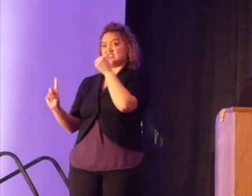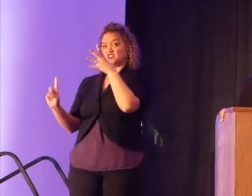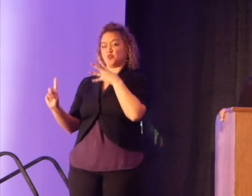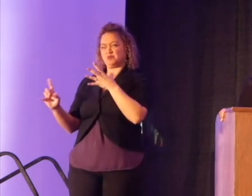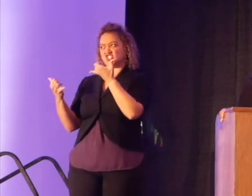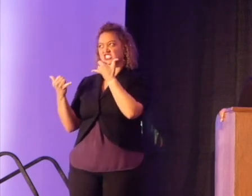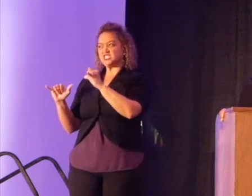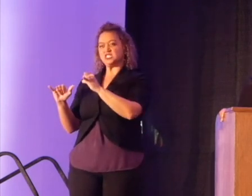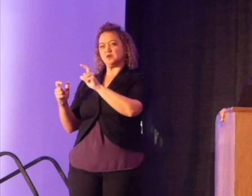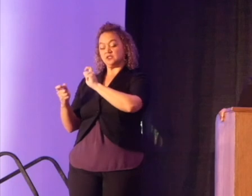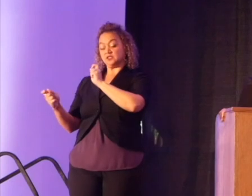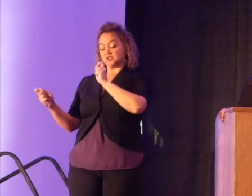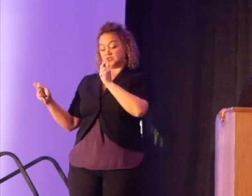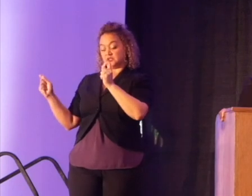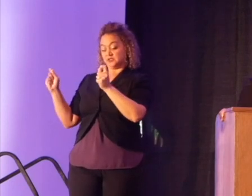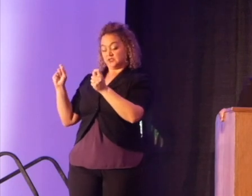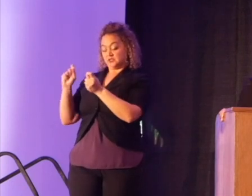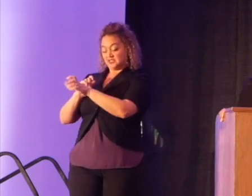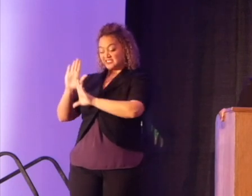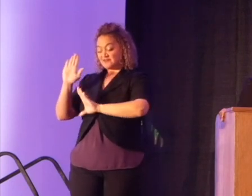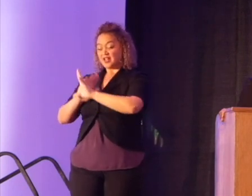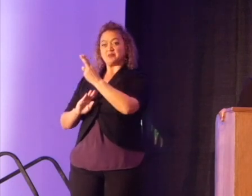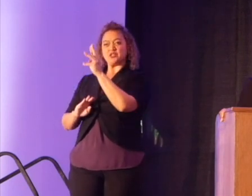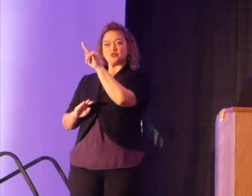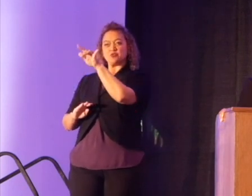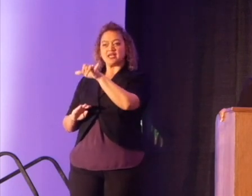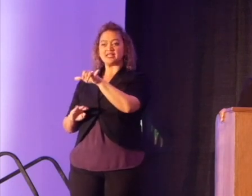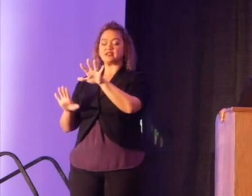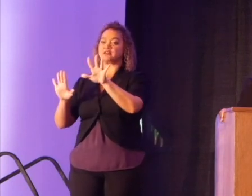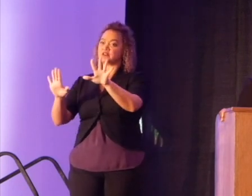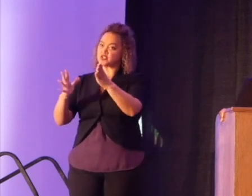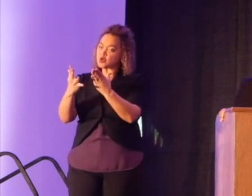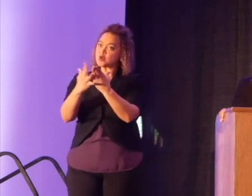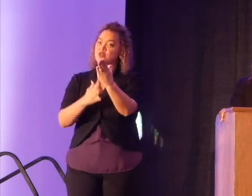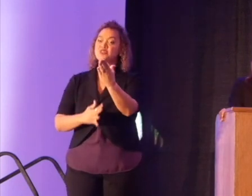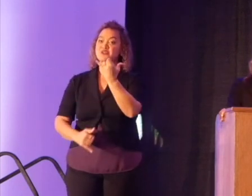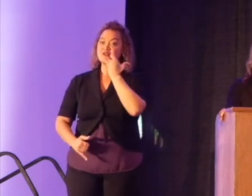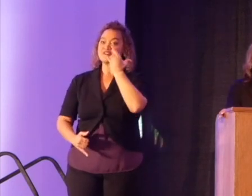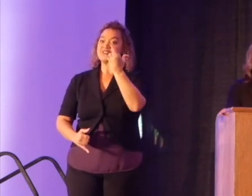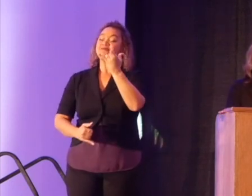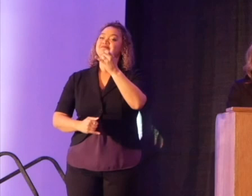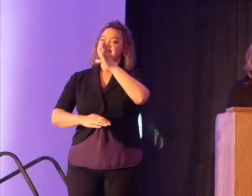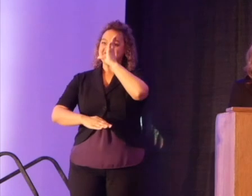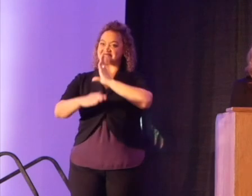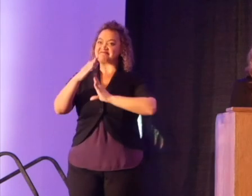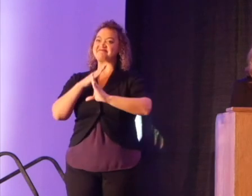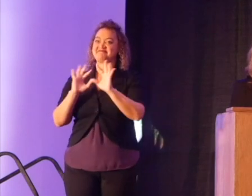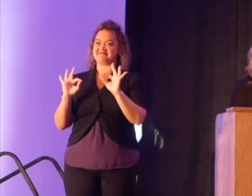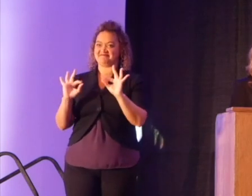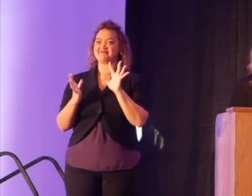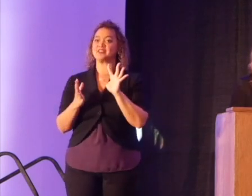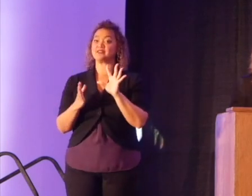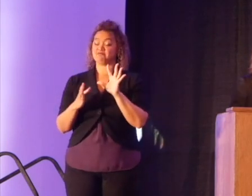evolving in their humanity. So I got through that call with the semblance of civility, my financial